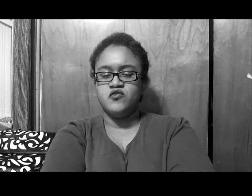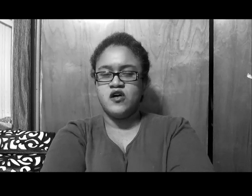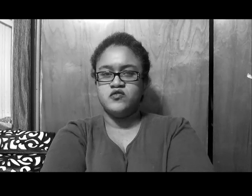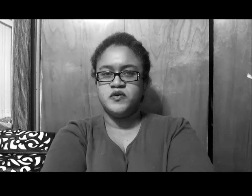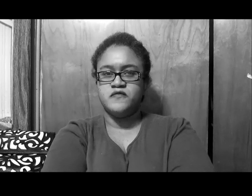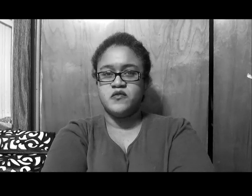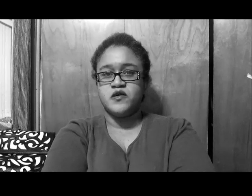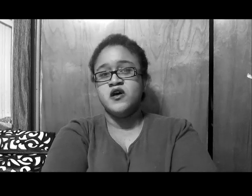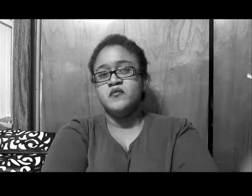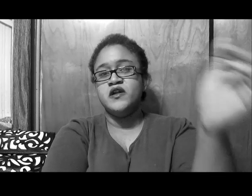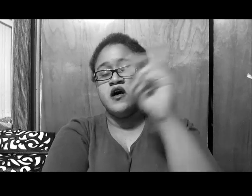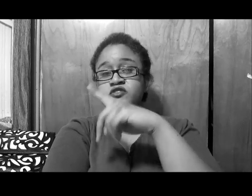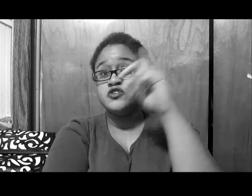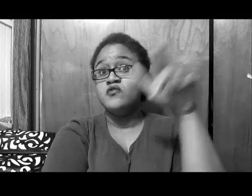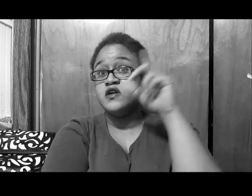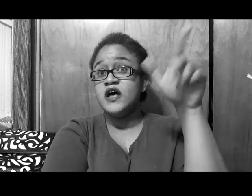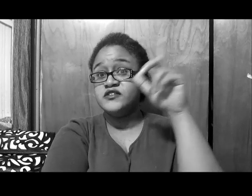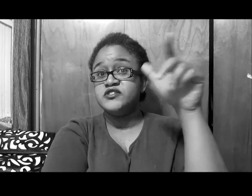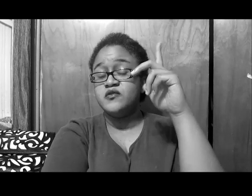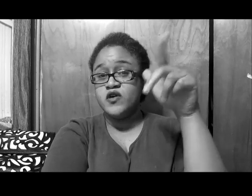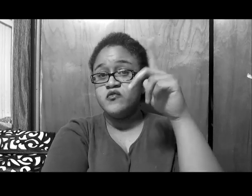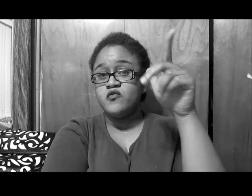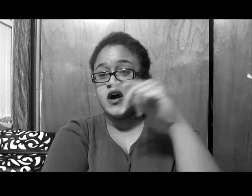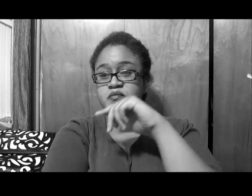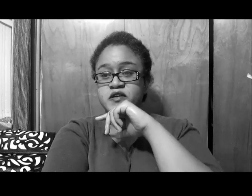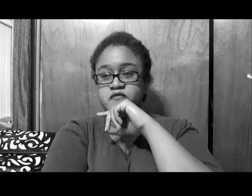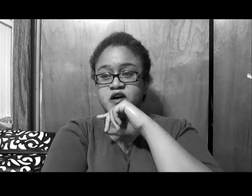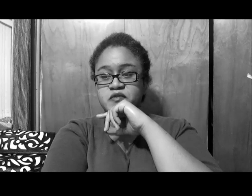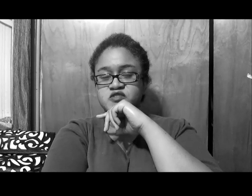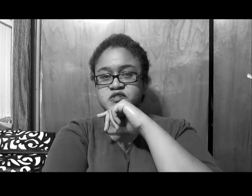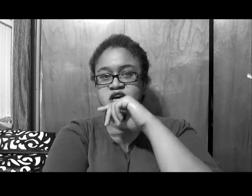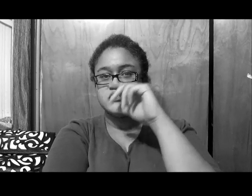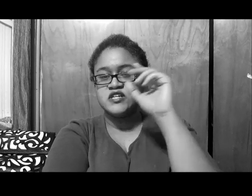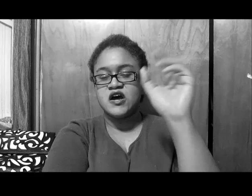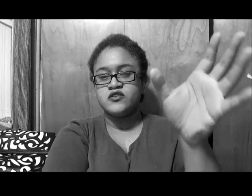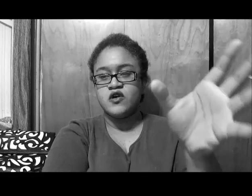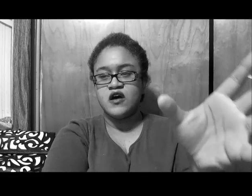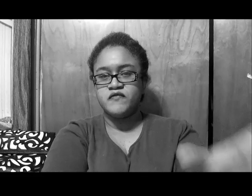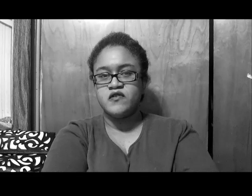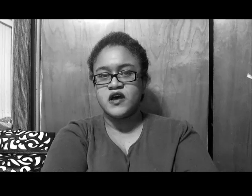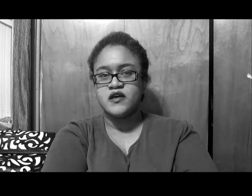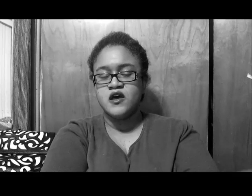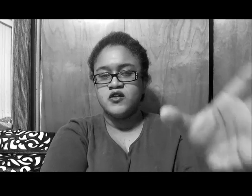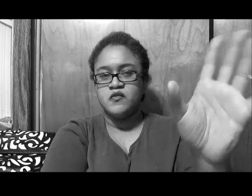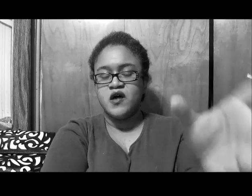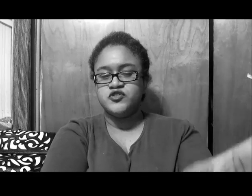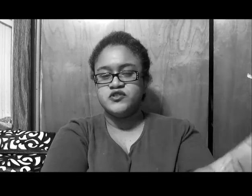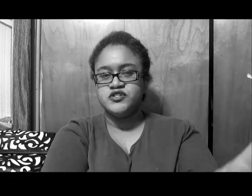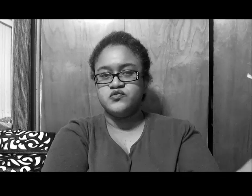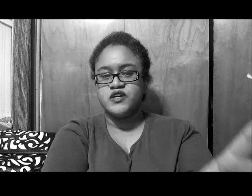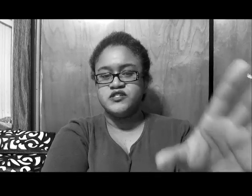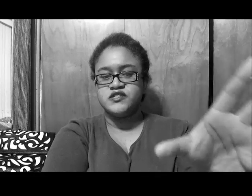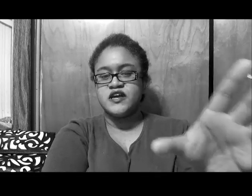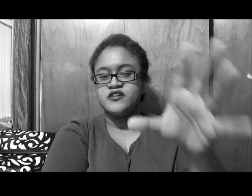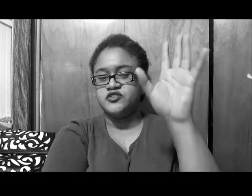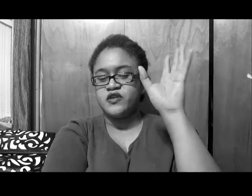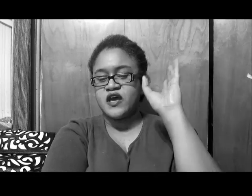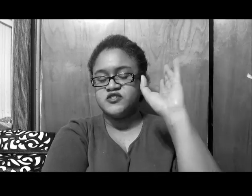how pillow fight was there, but also, a lot of stuff went with, why in the penal fight, because besides Todd, you know, how it felt like, the Mama Joyce situation is sad, because, you he got his